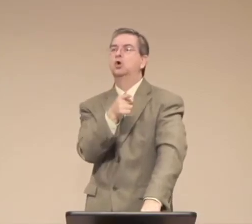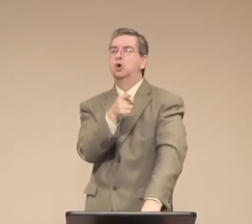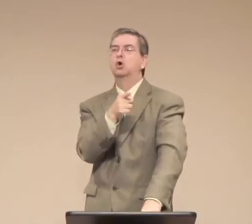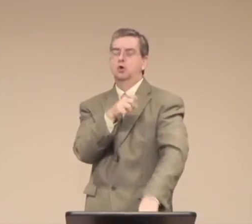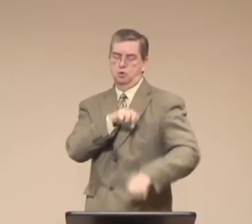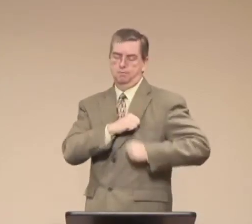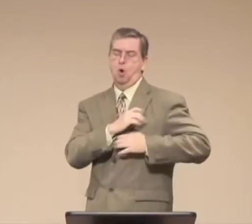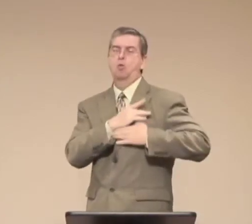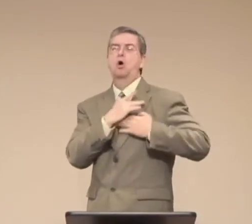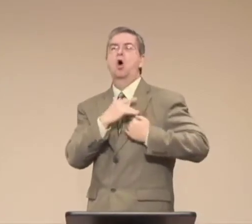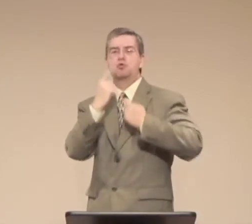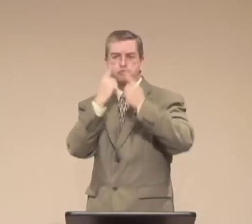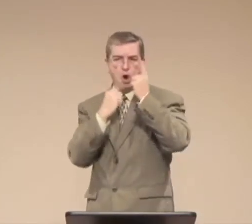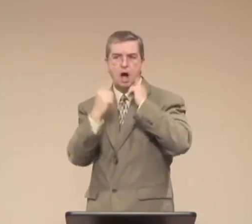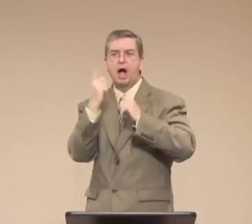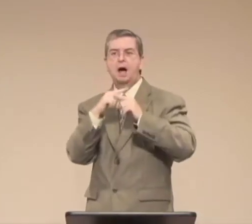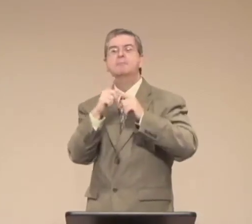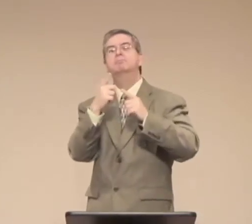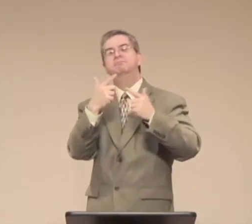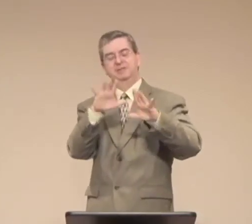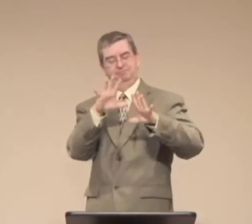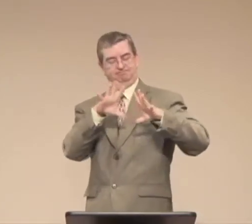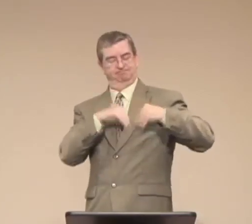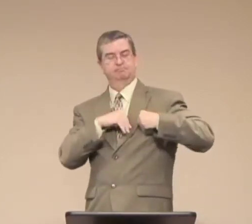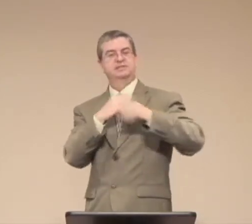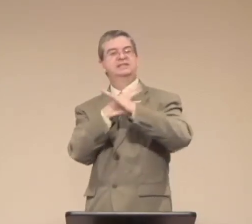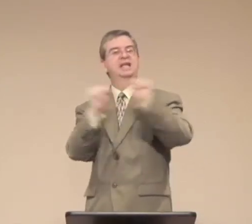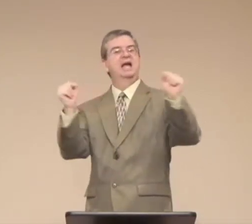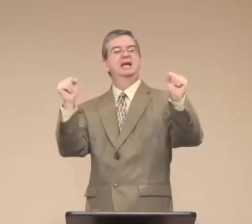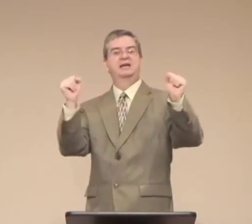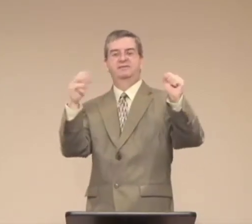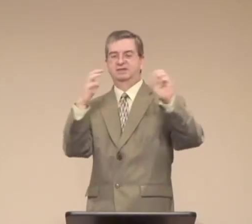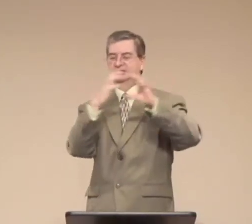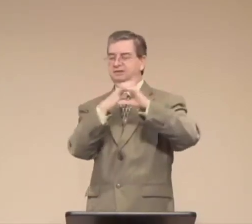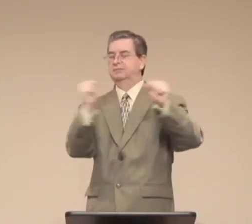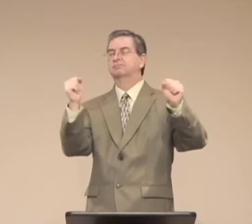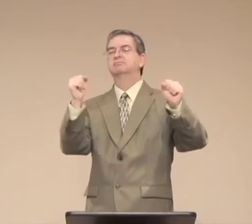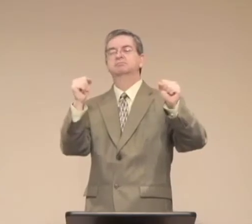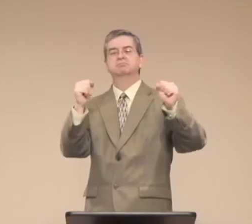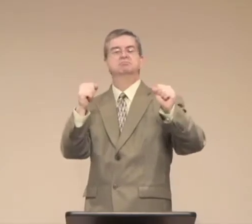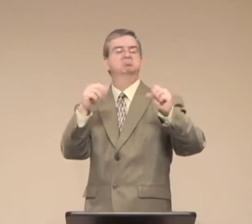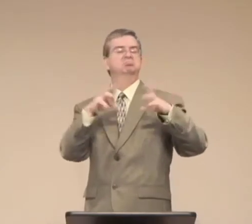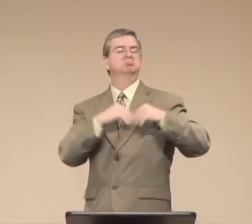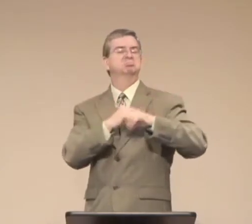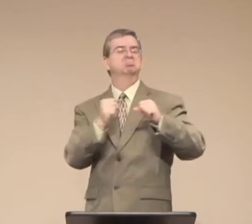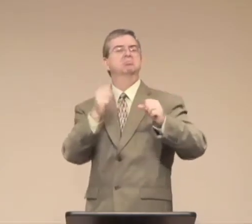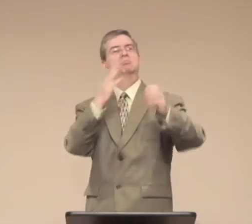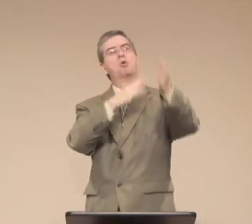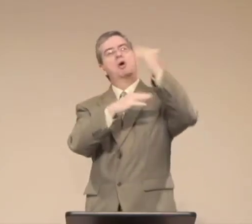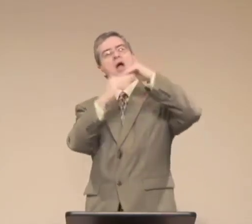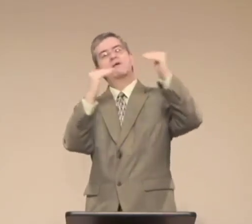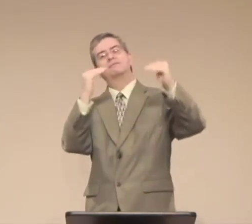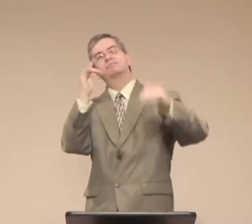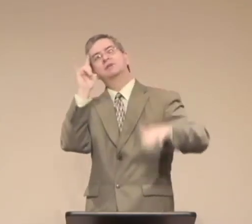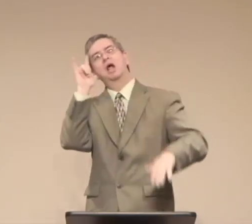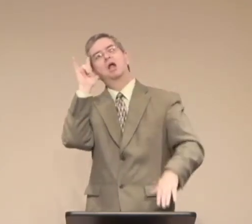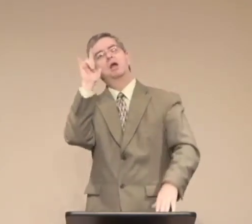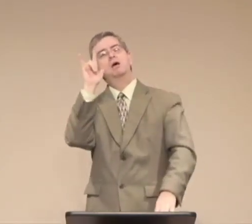And Carlos misses his mother desperately. But he's so grateful and so thankful that